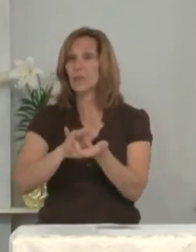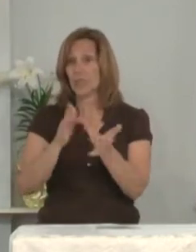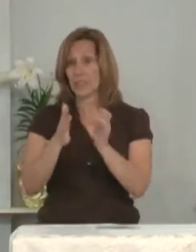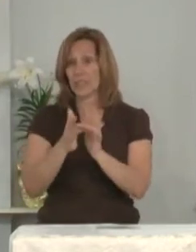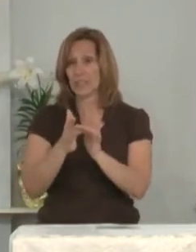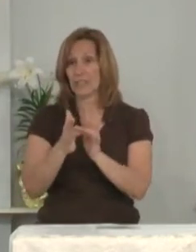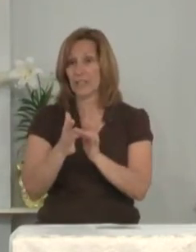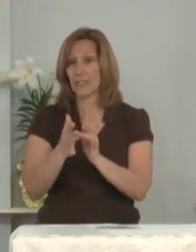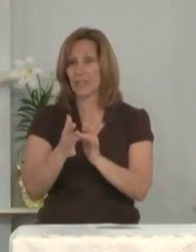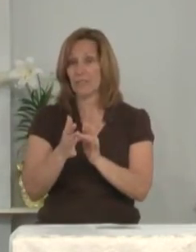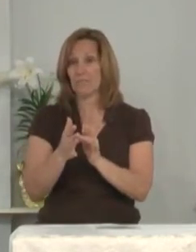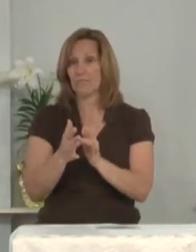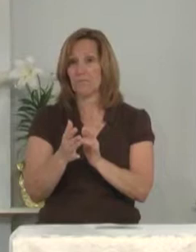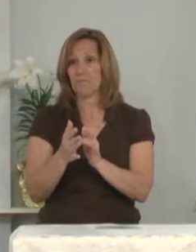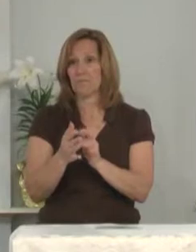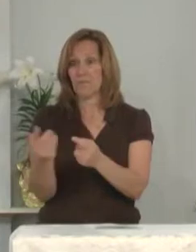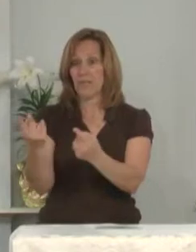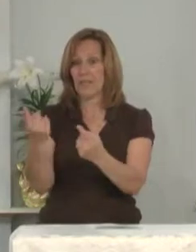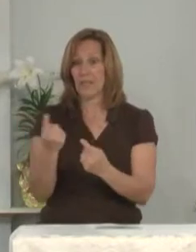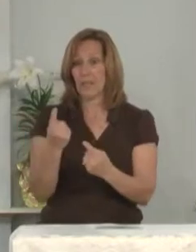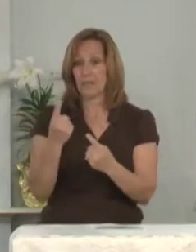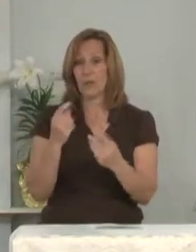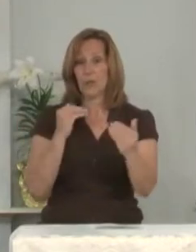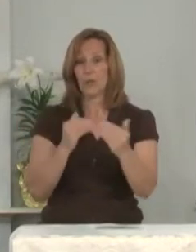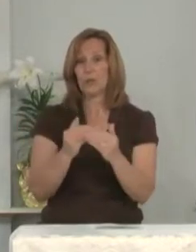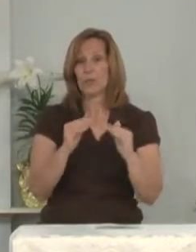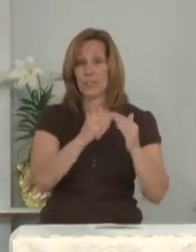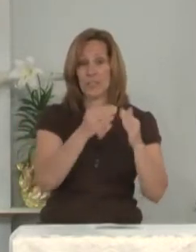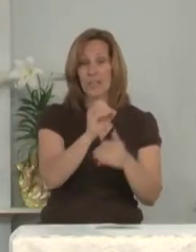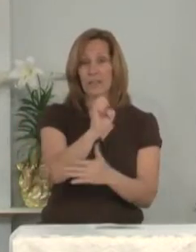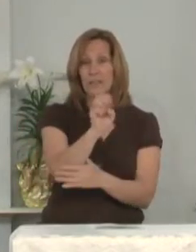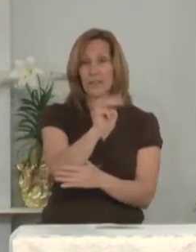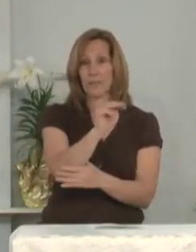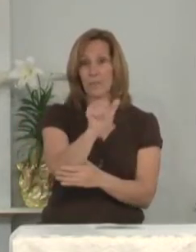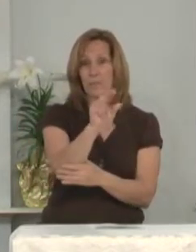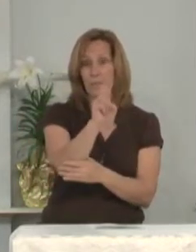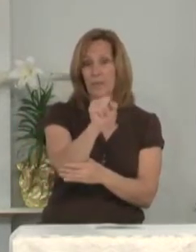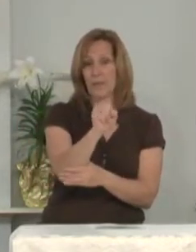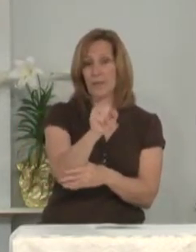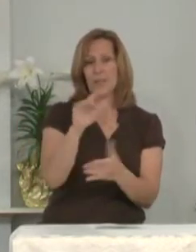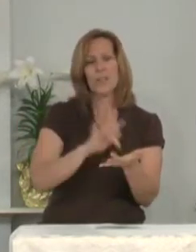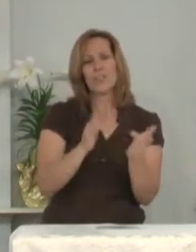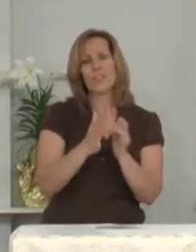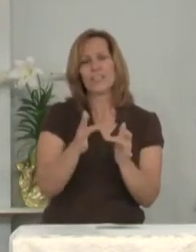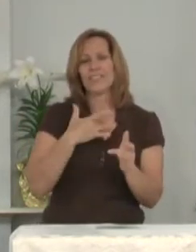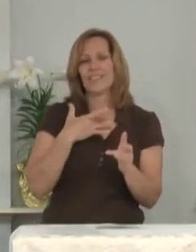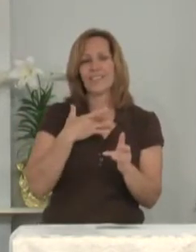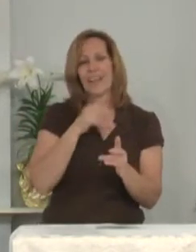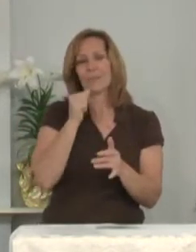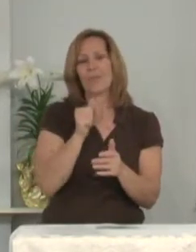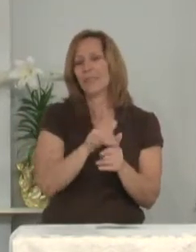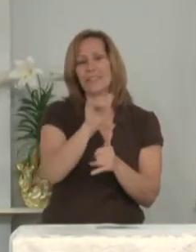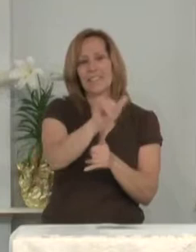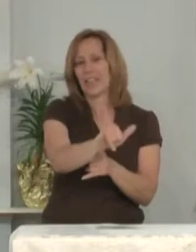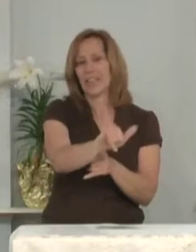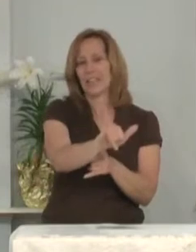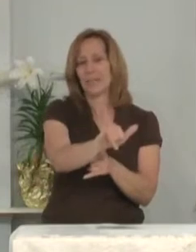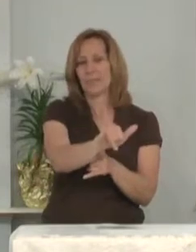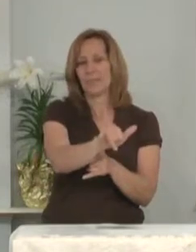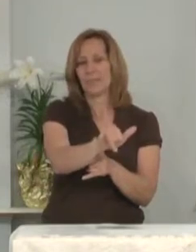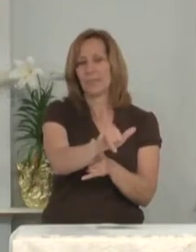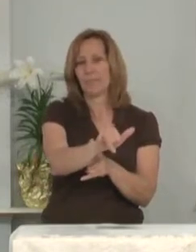They came near the town of Emmaus and Jesus acted like he did not plan to stop there